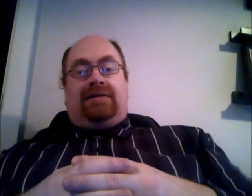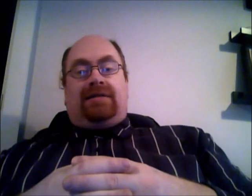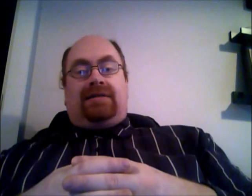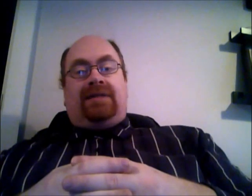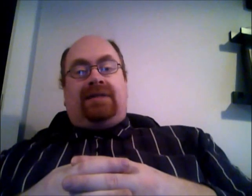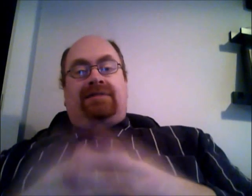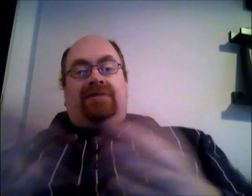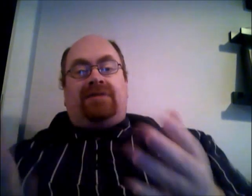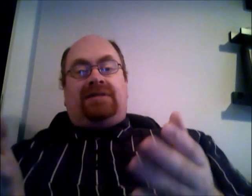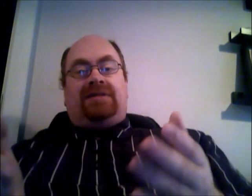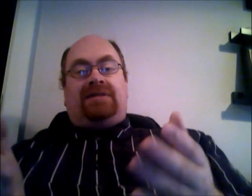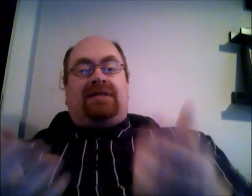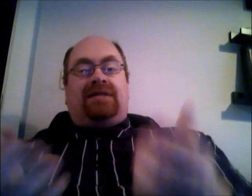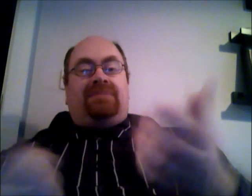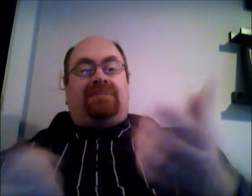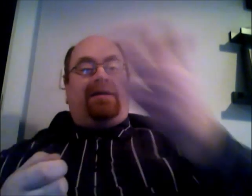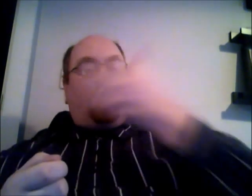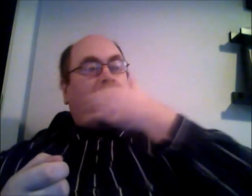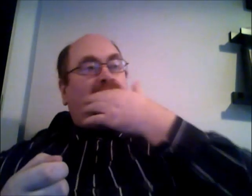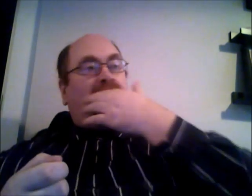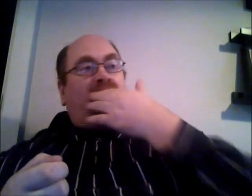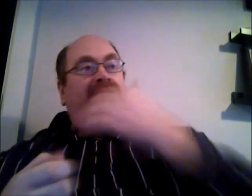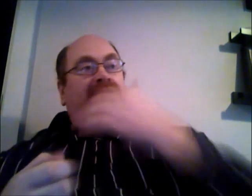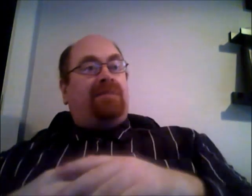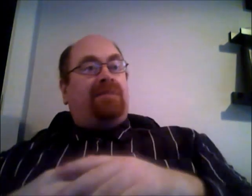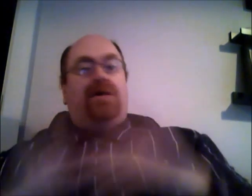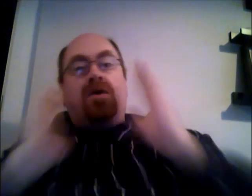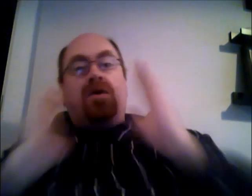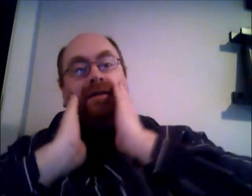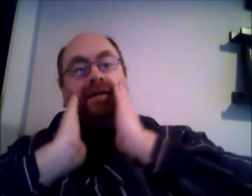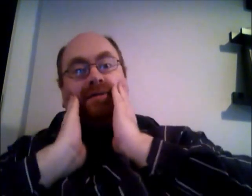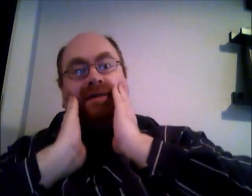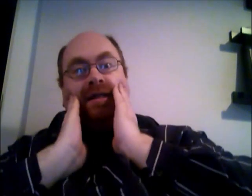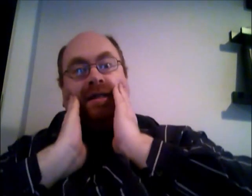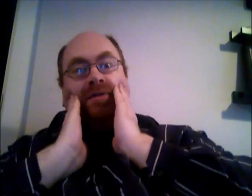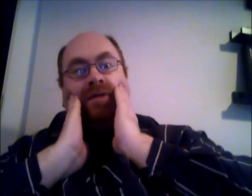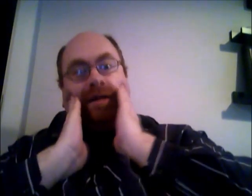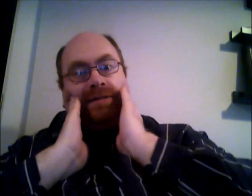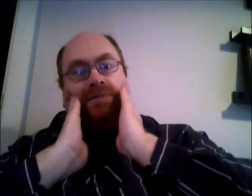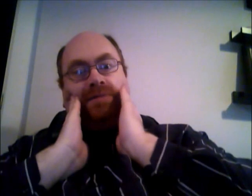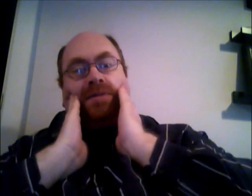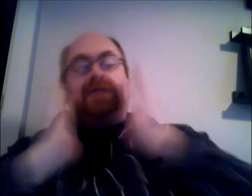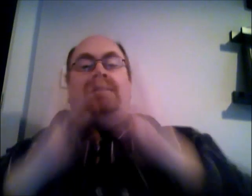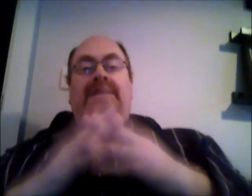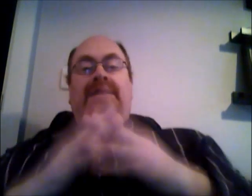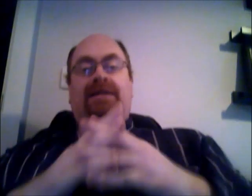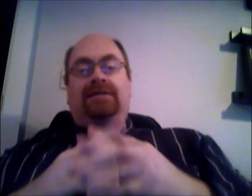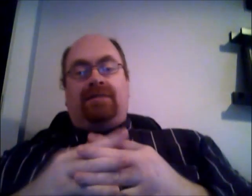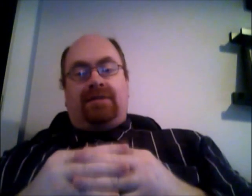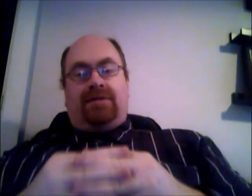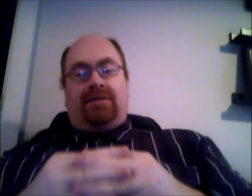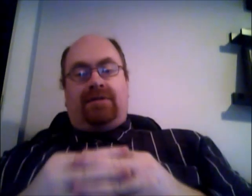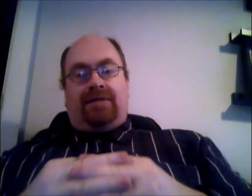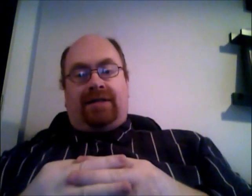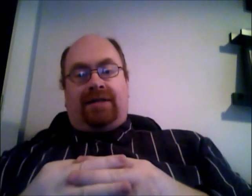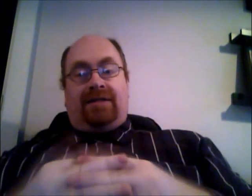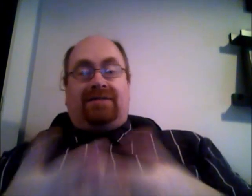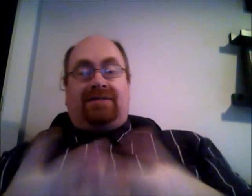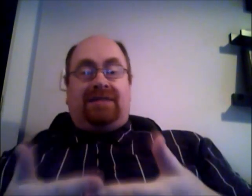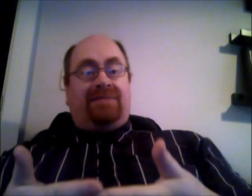and you might notice that there's a big uh housing bubble oh i'm not supposed to say the word housing bubble in Dublin going on right now same thing